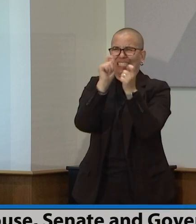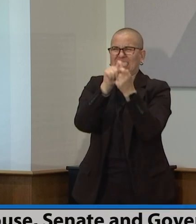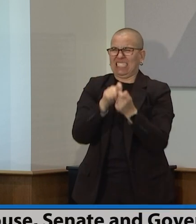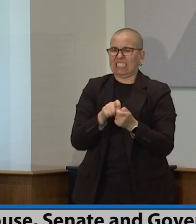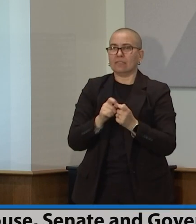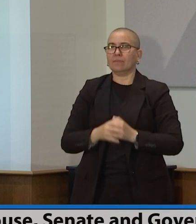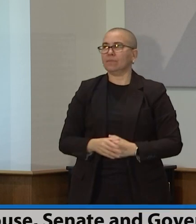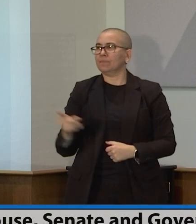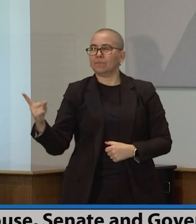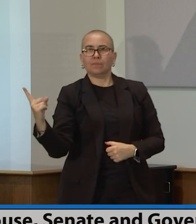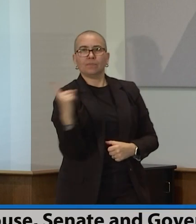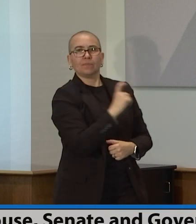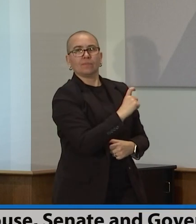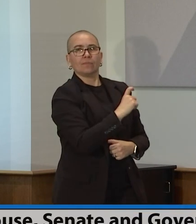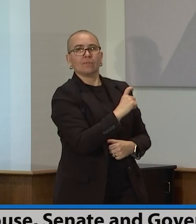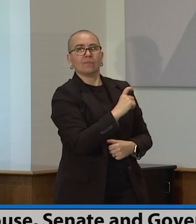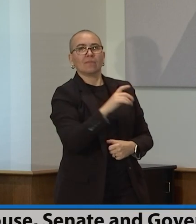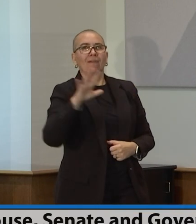actual figure?